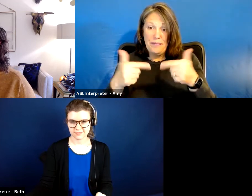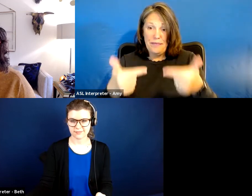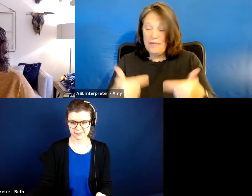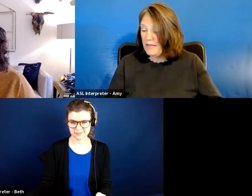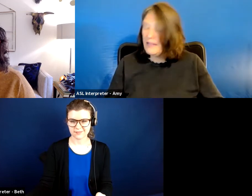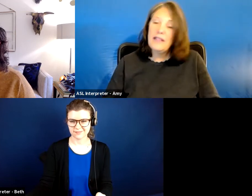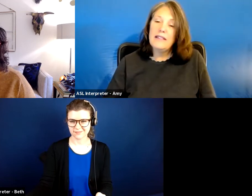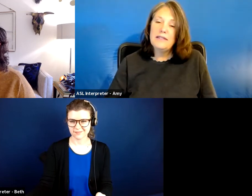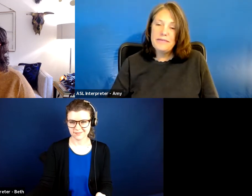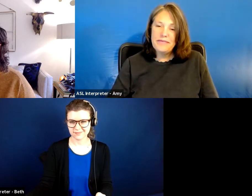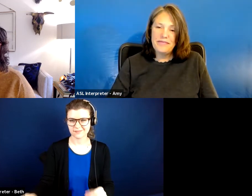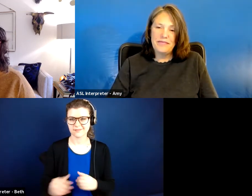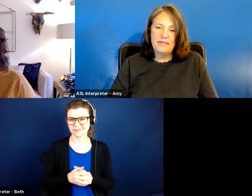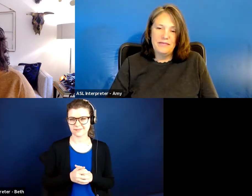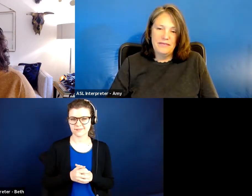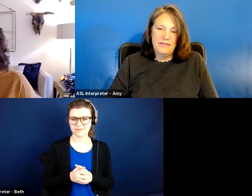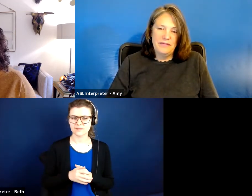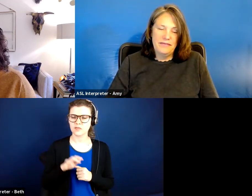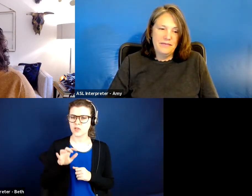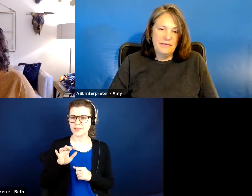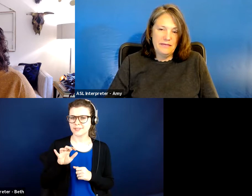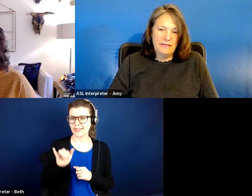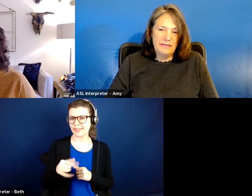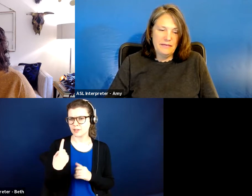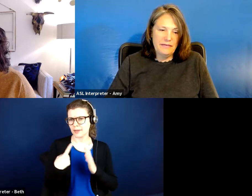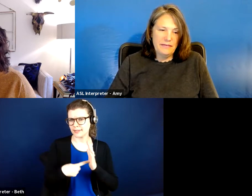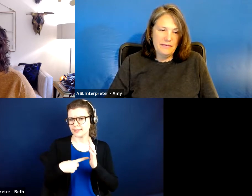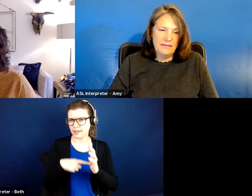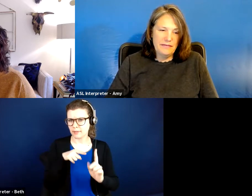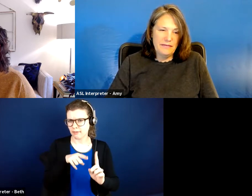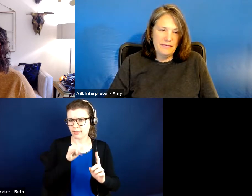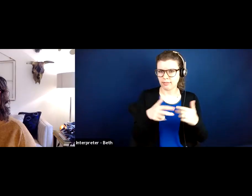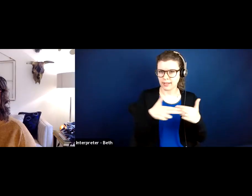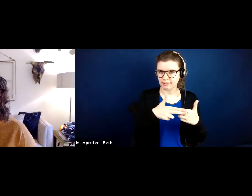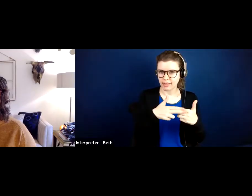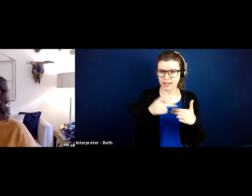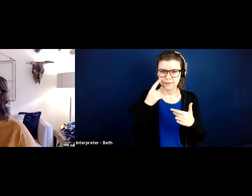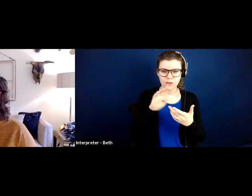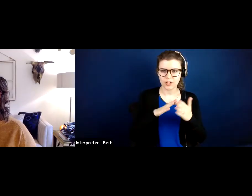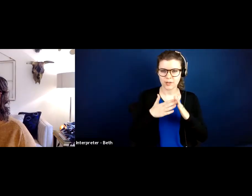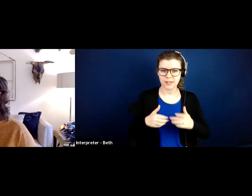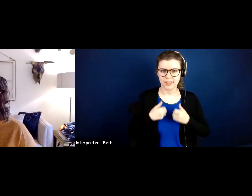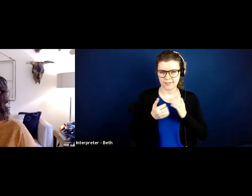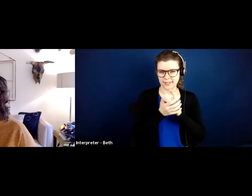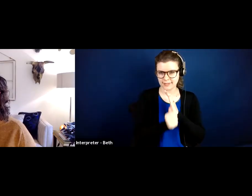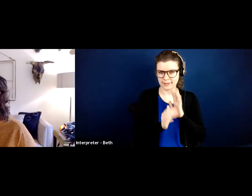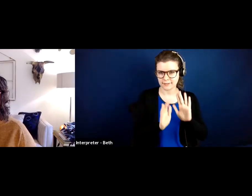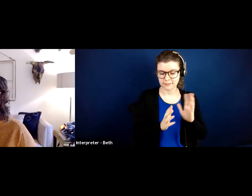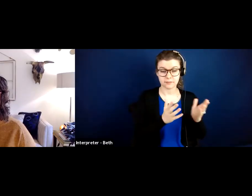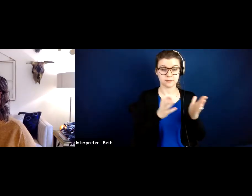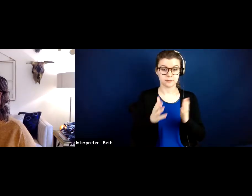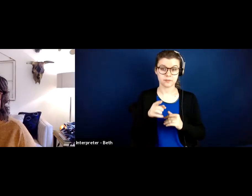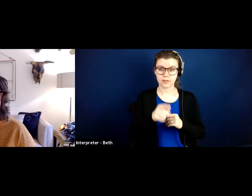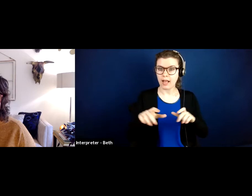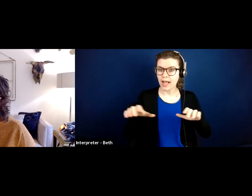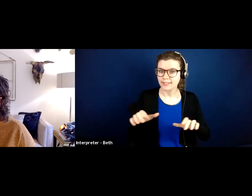community living skills content slide. Here's an example of an activity slide. So in this photo, we